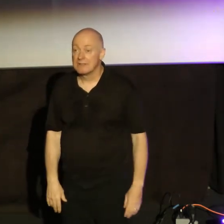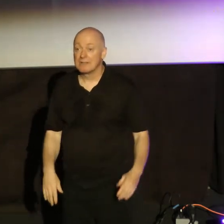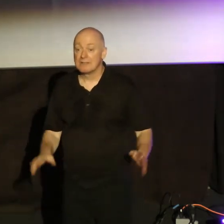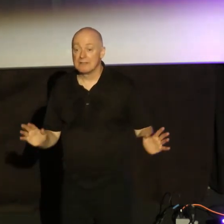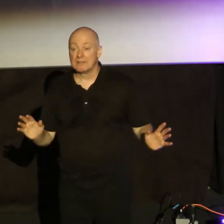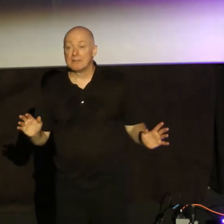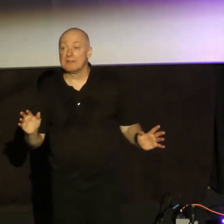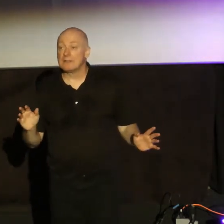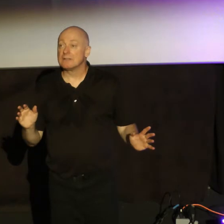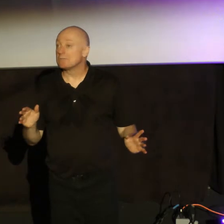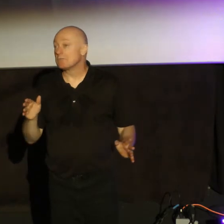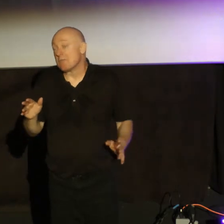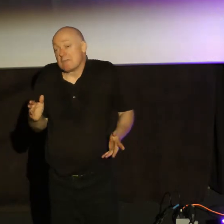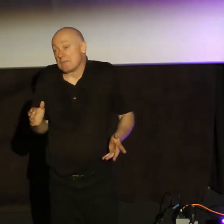this, God will raise him from the dead.